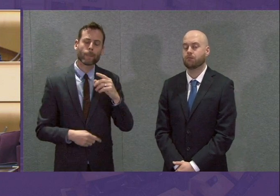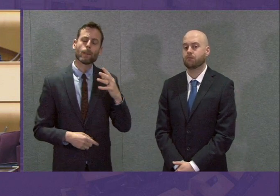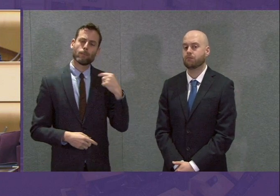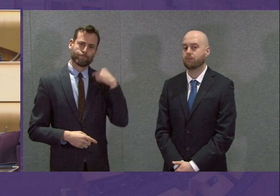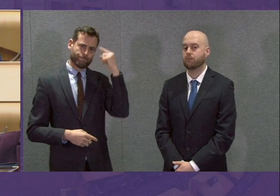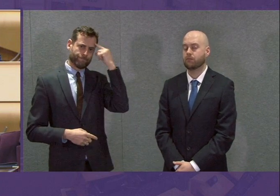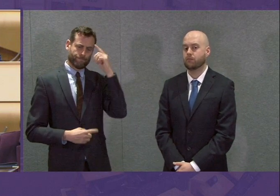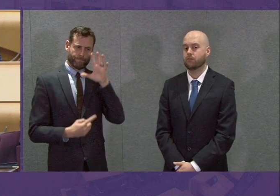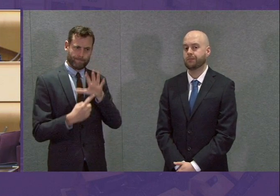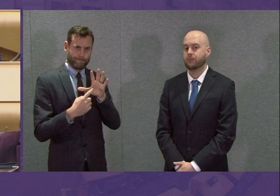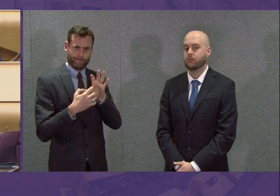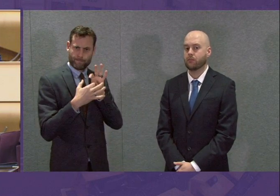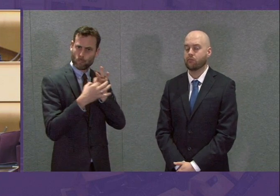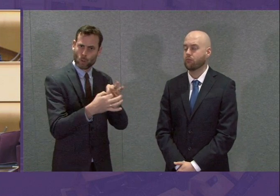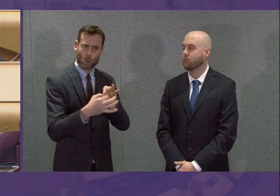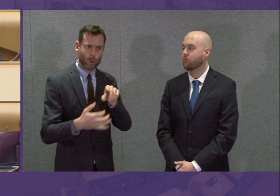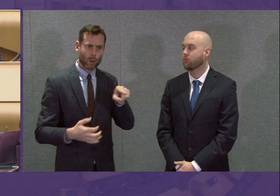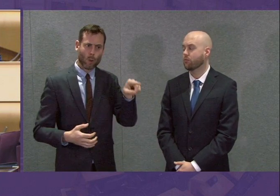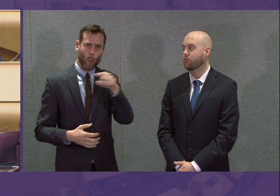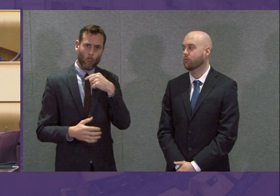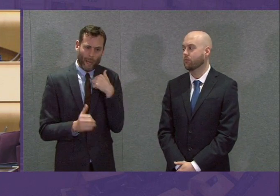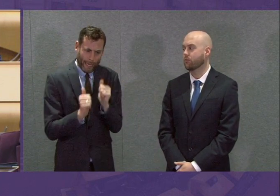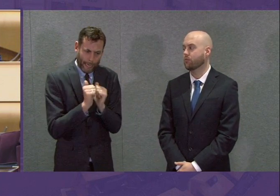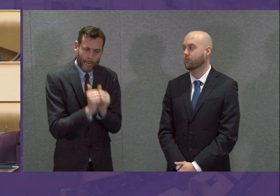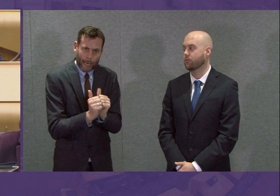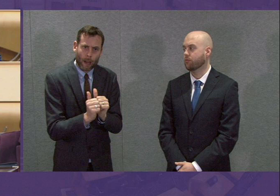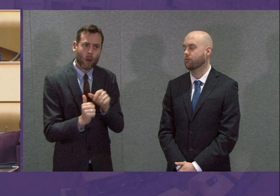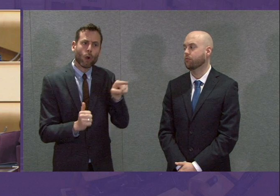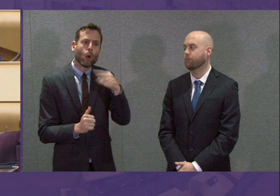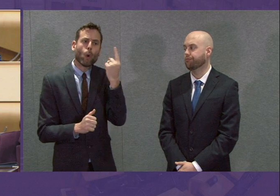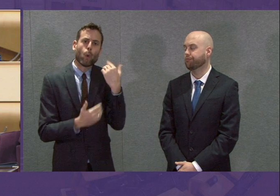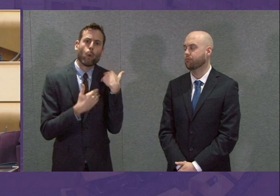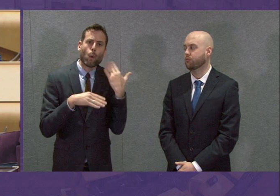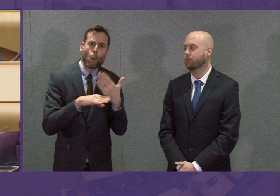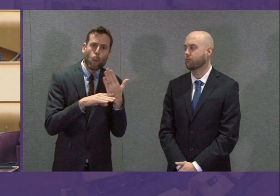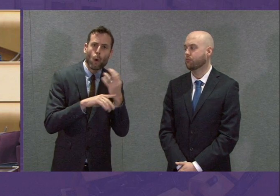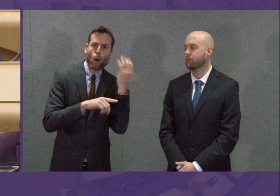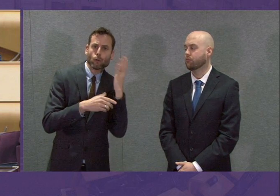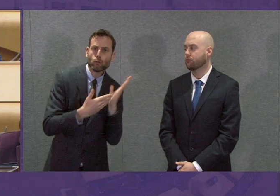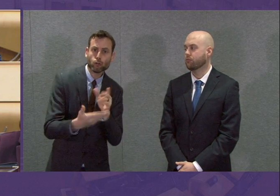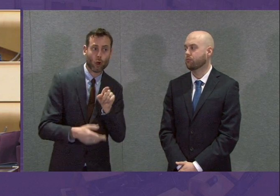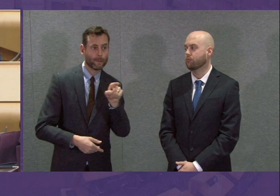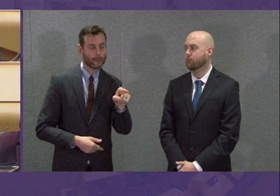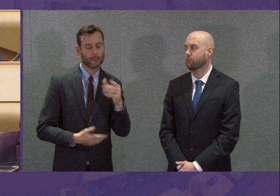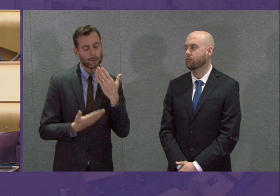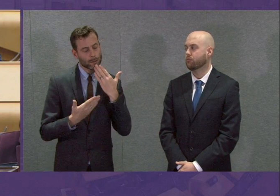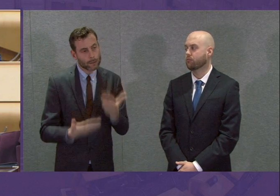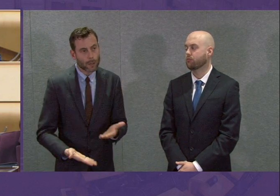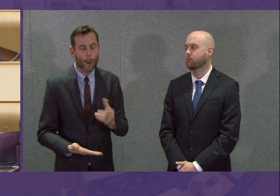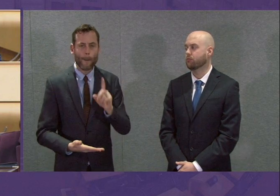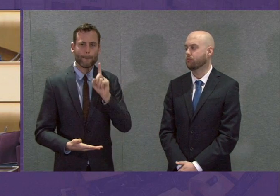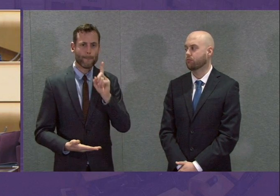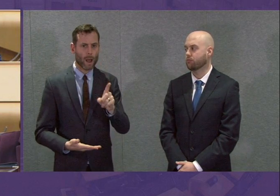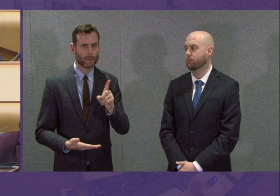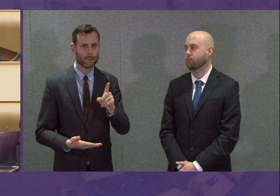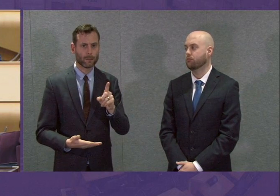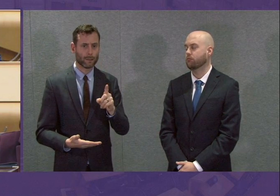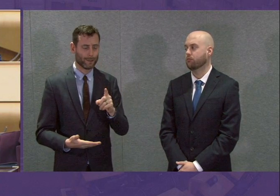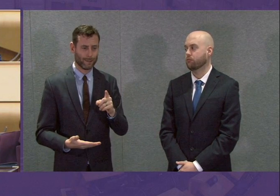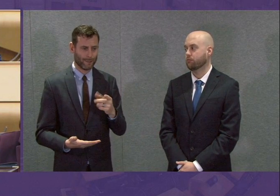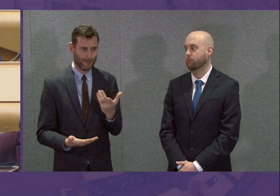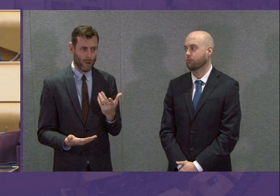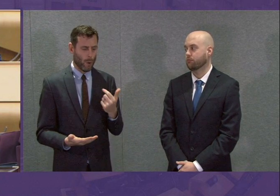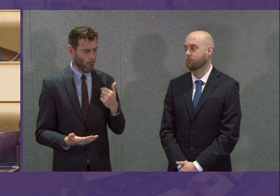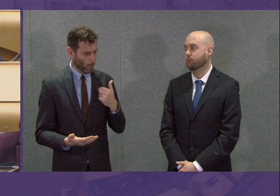care workforce an enormous debt of gratitude. But I can say candidly, we will never ever owe them more